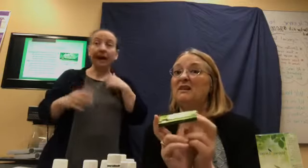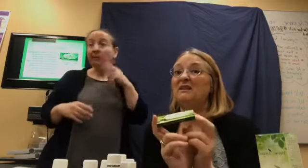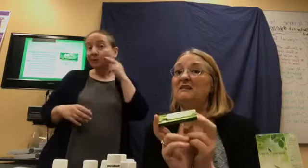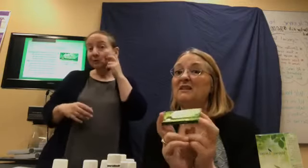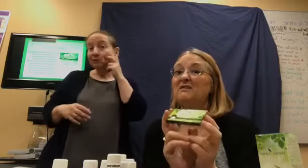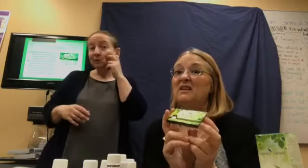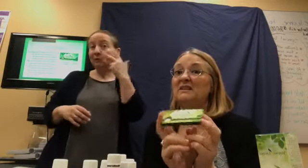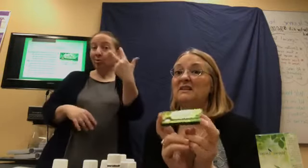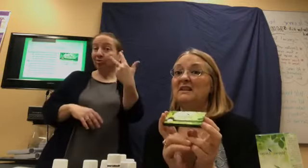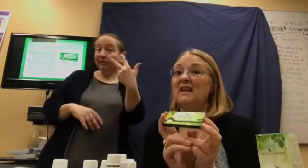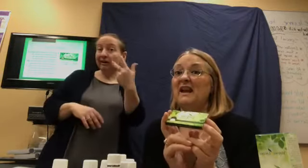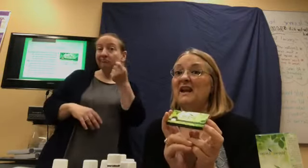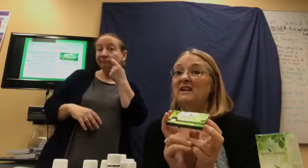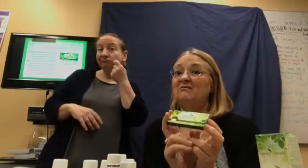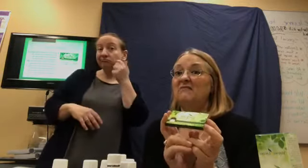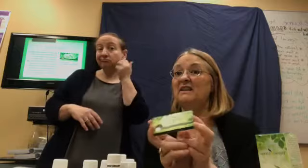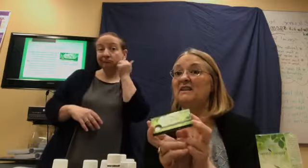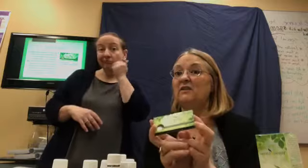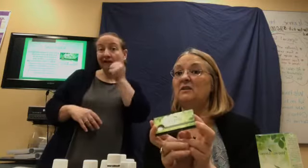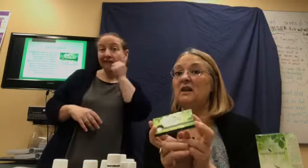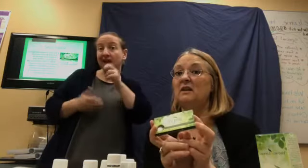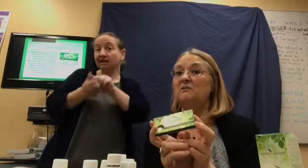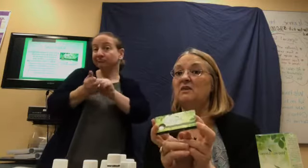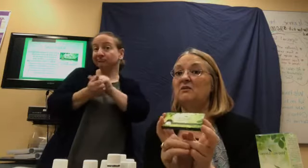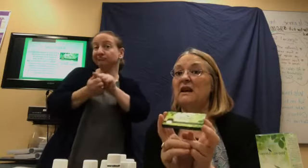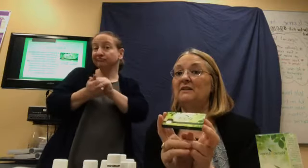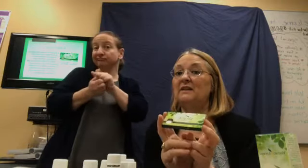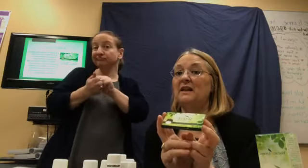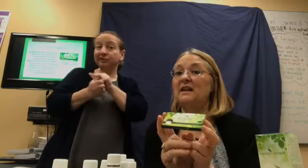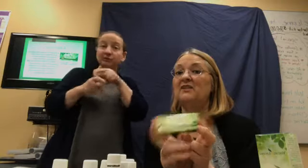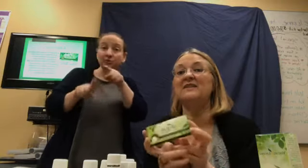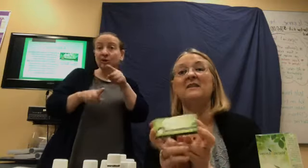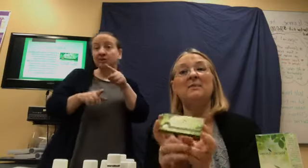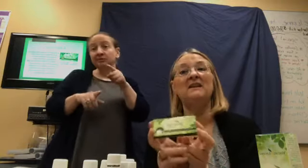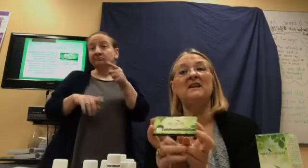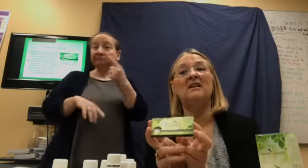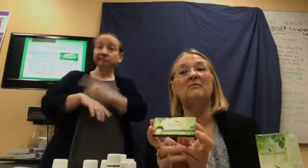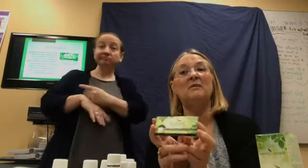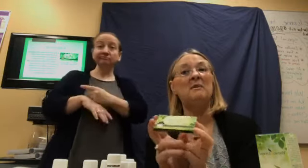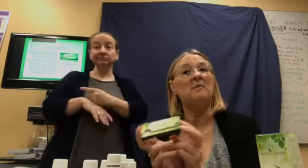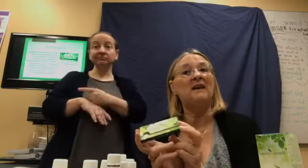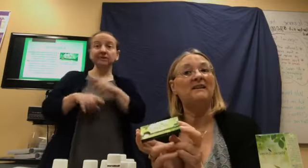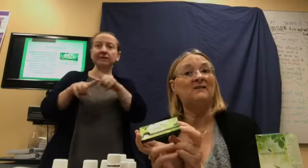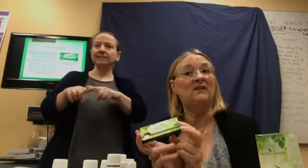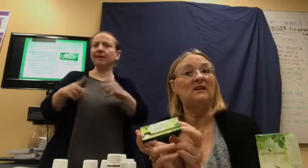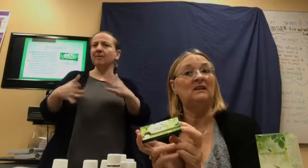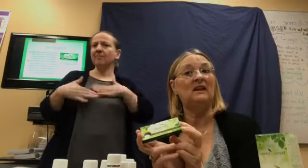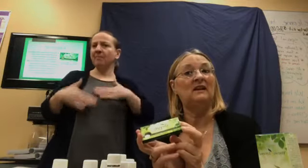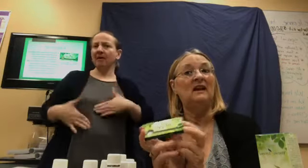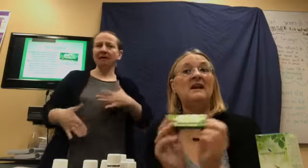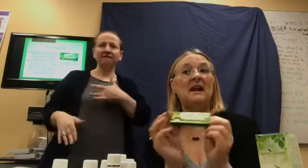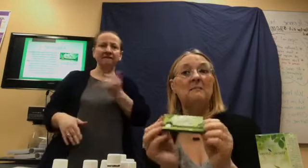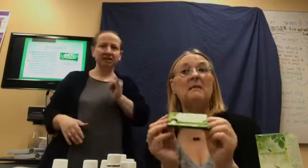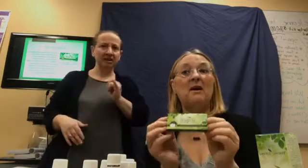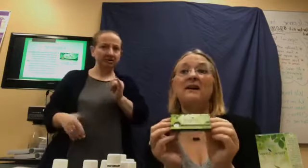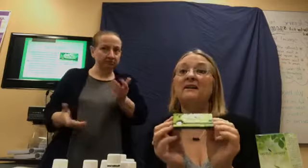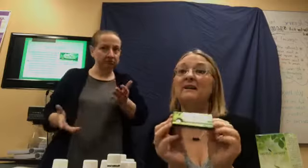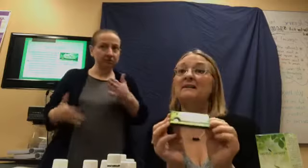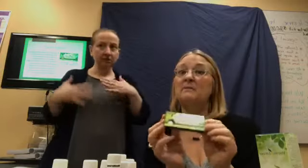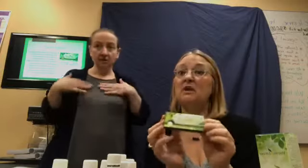of these a day at different times throughout the day. Just depending on what my body's feeling like. And, my body lets me know